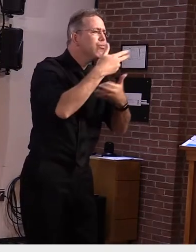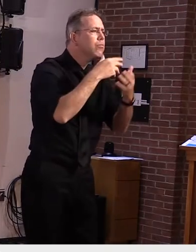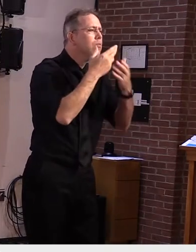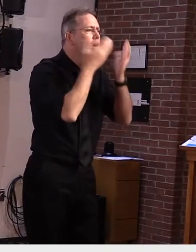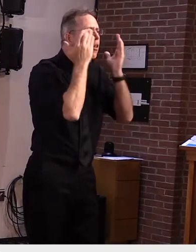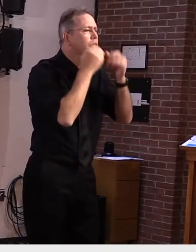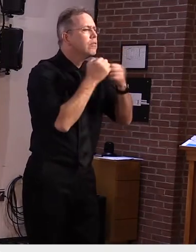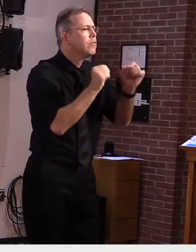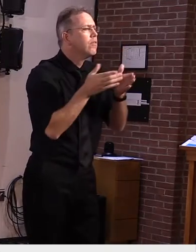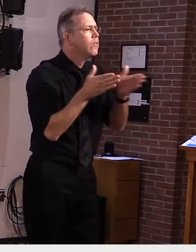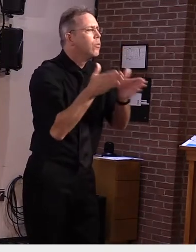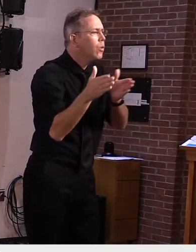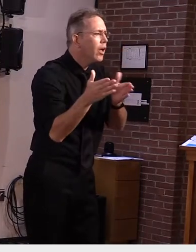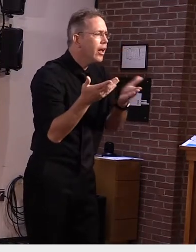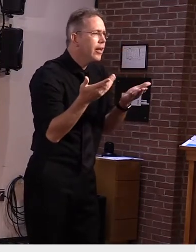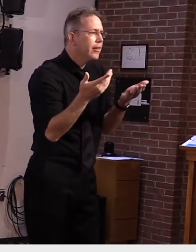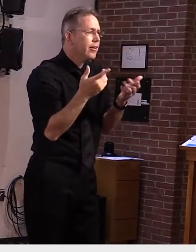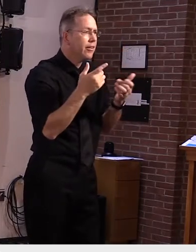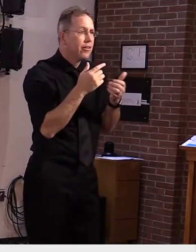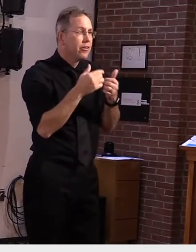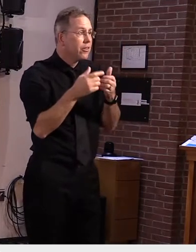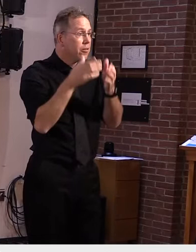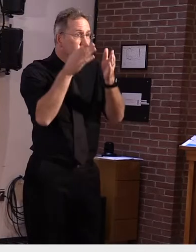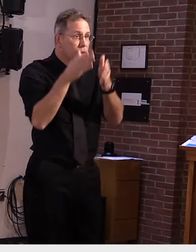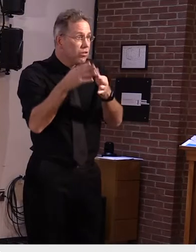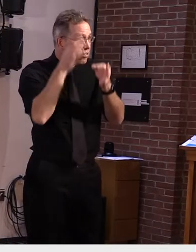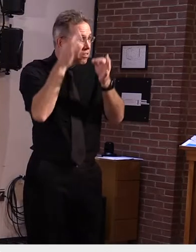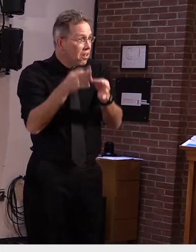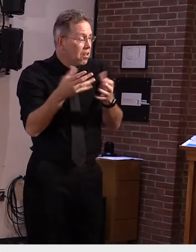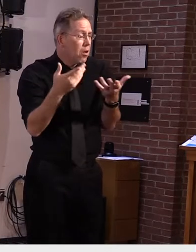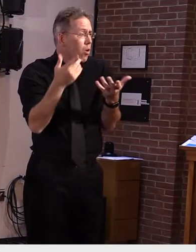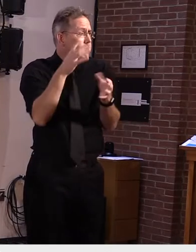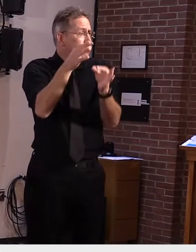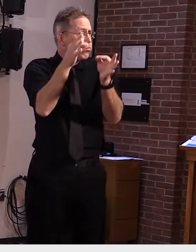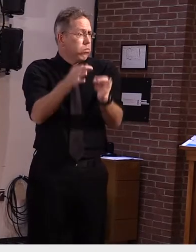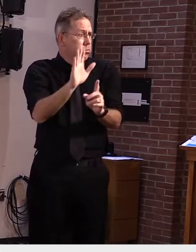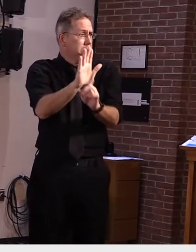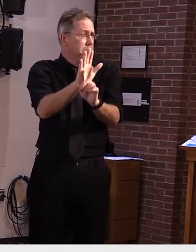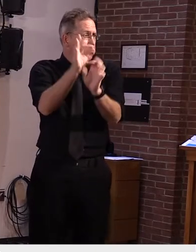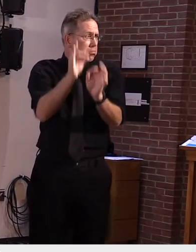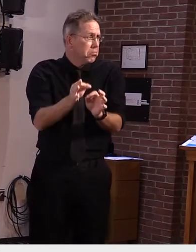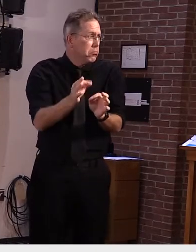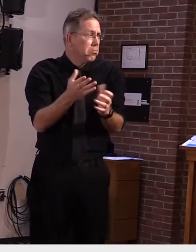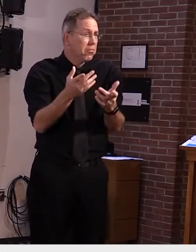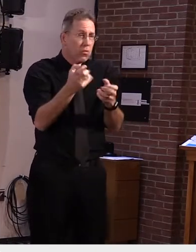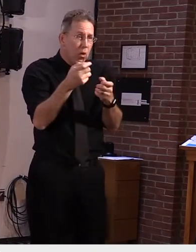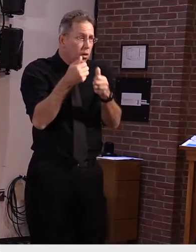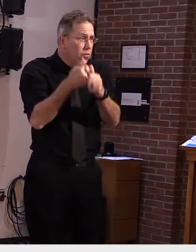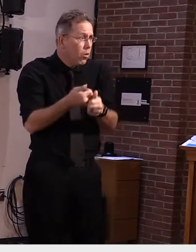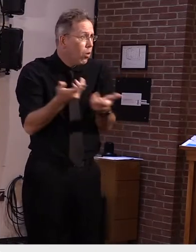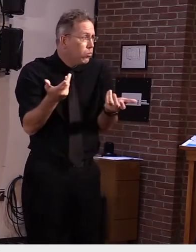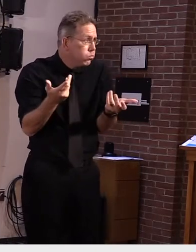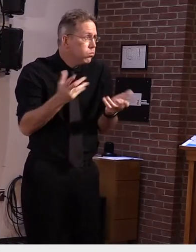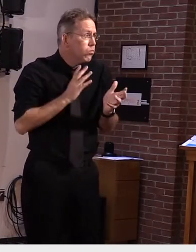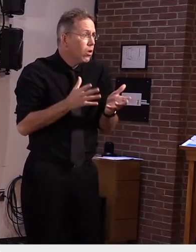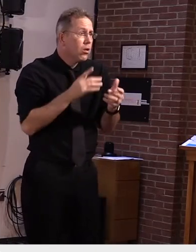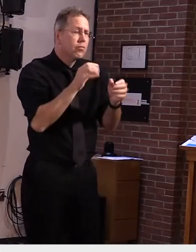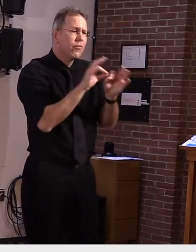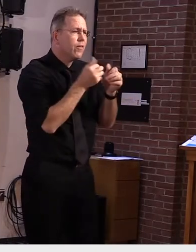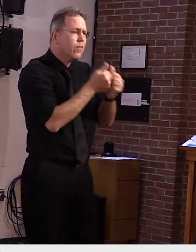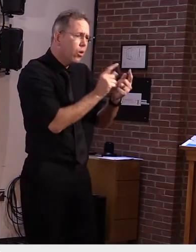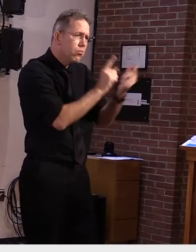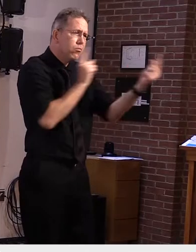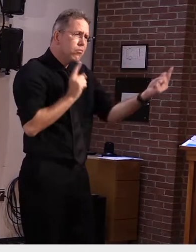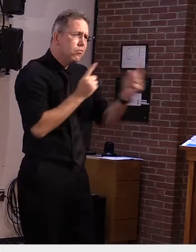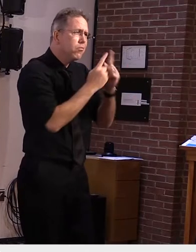individuals do as well if you uh if everyone adheres to the guidelines stay six feet apart uh use their imagination